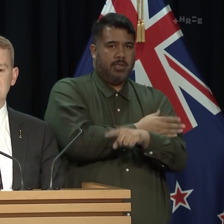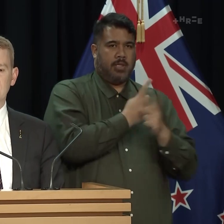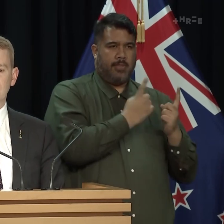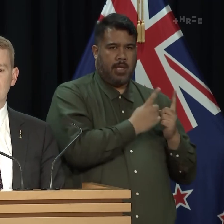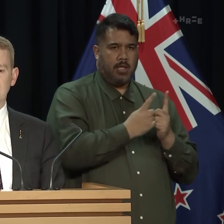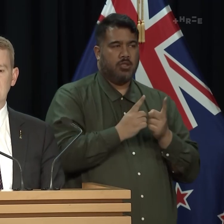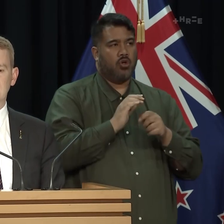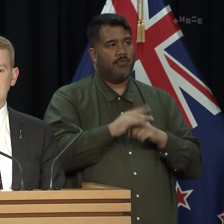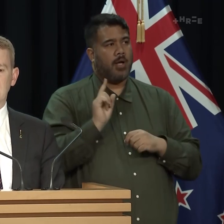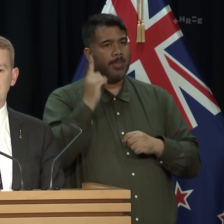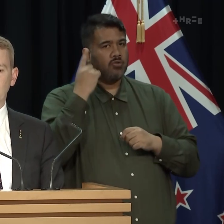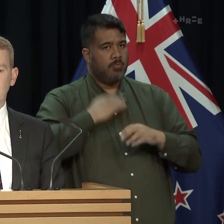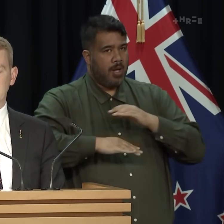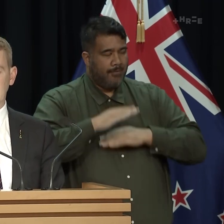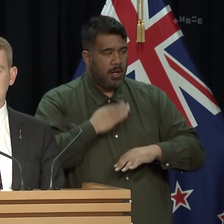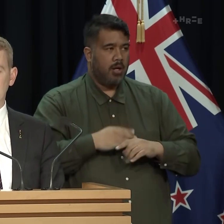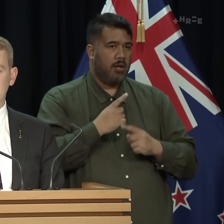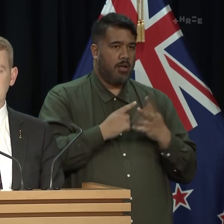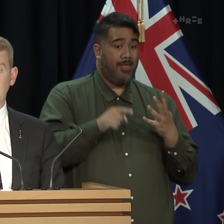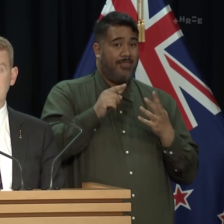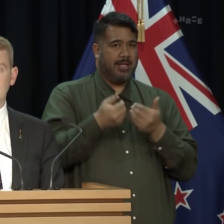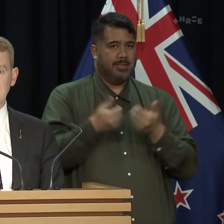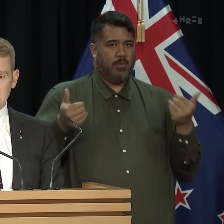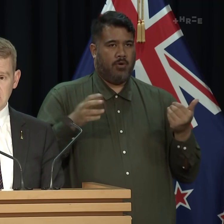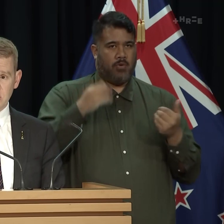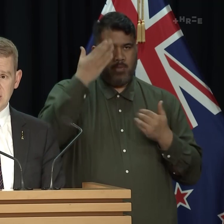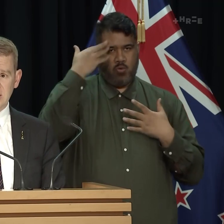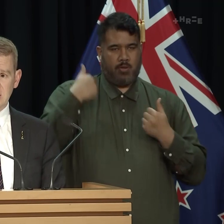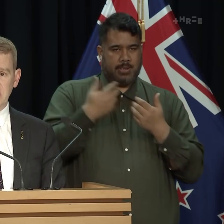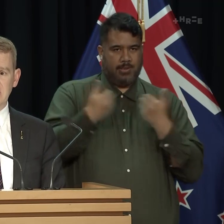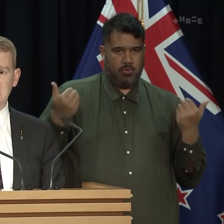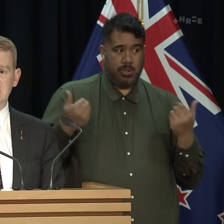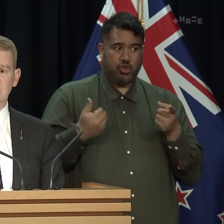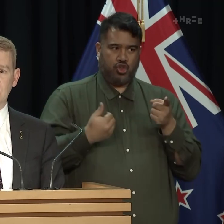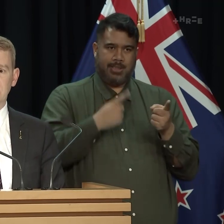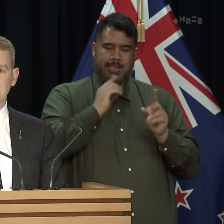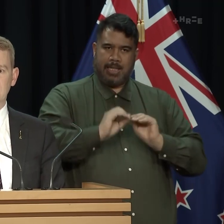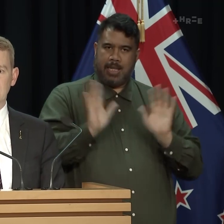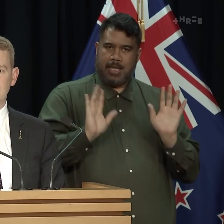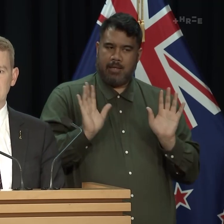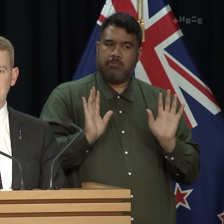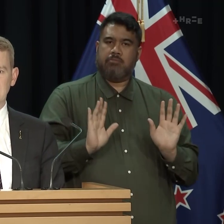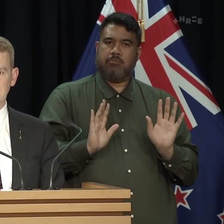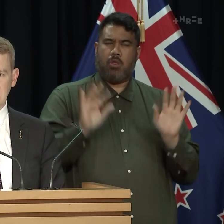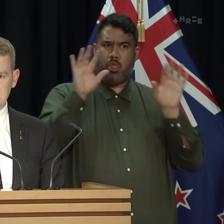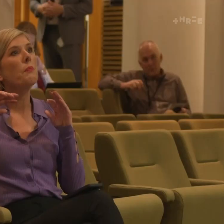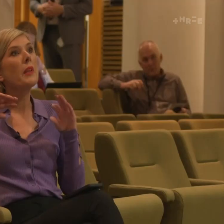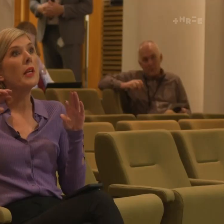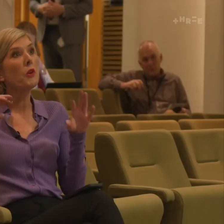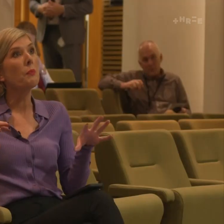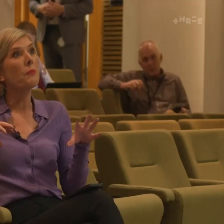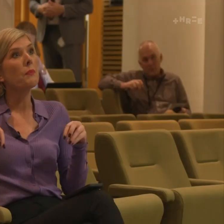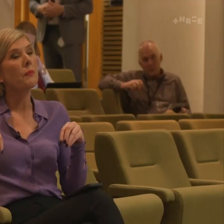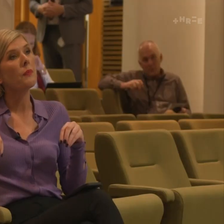ministerial conduct were unrelated to her mental health. And she has been very clear about that and does not want those two issues to be conflated.